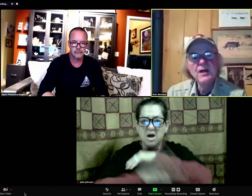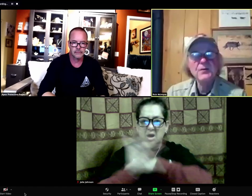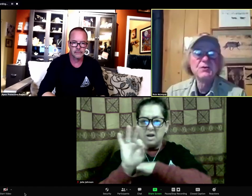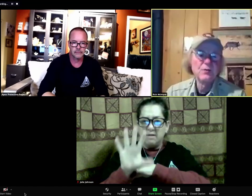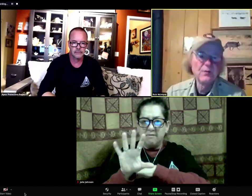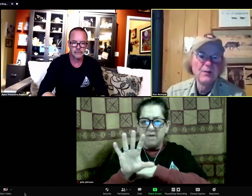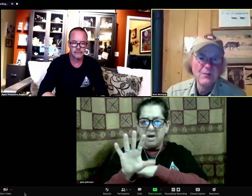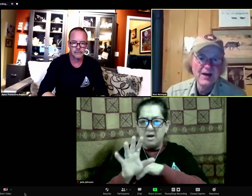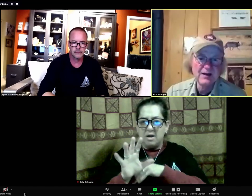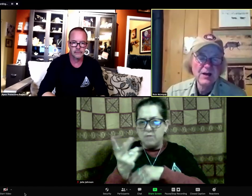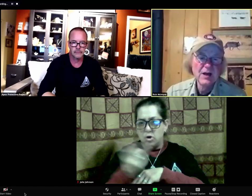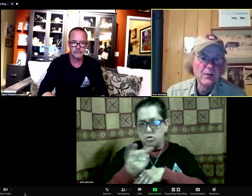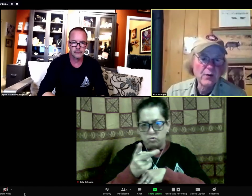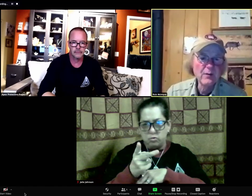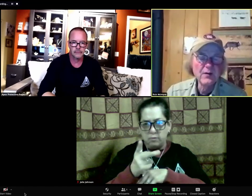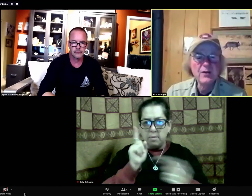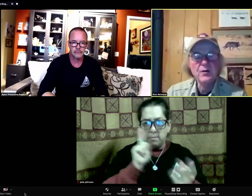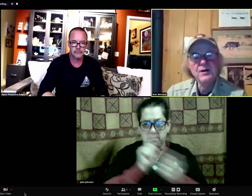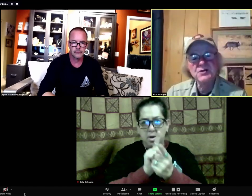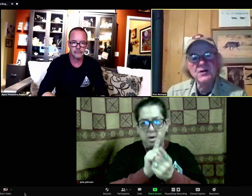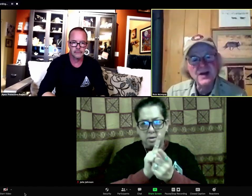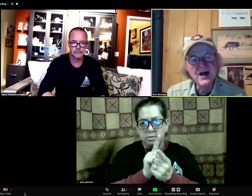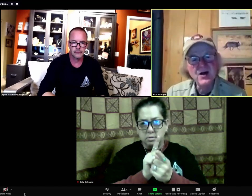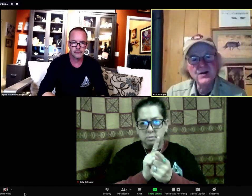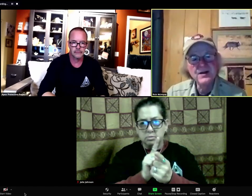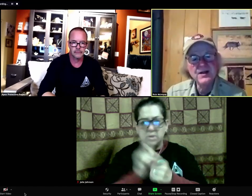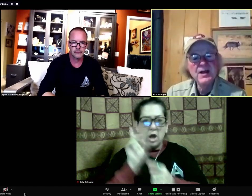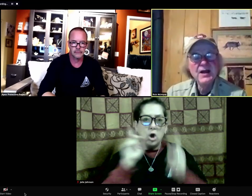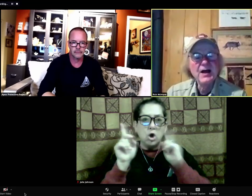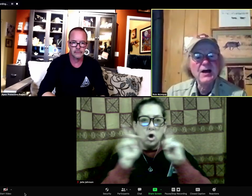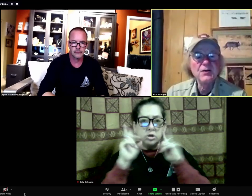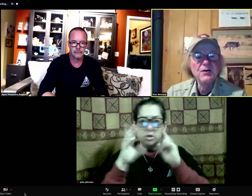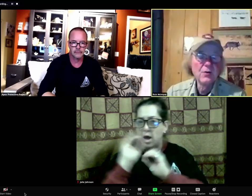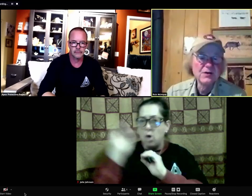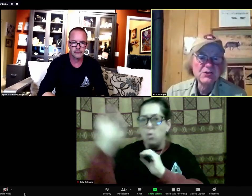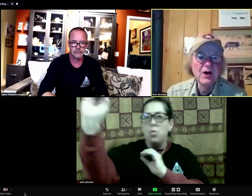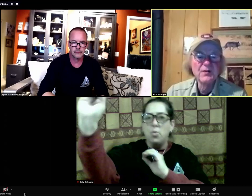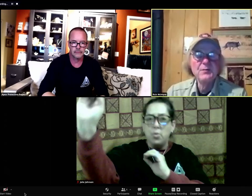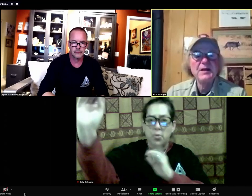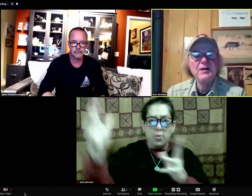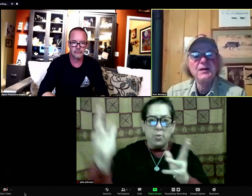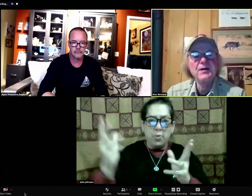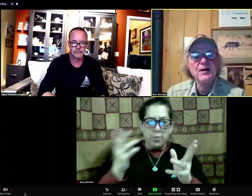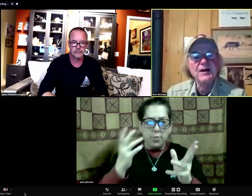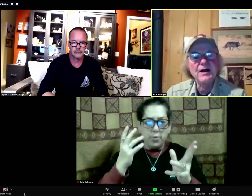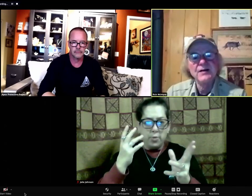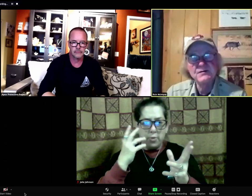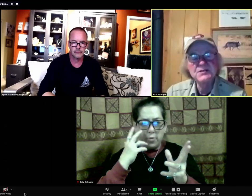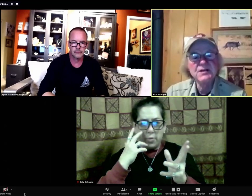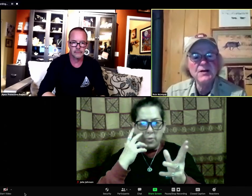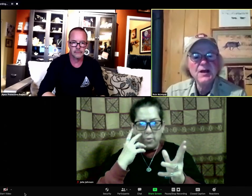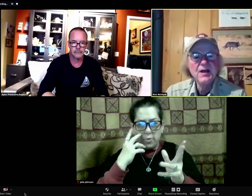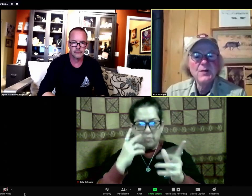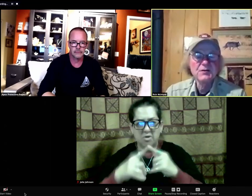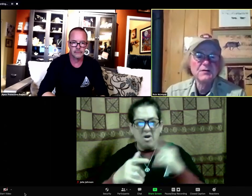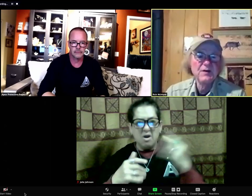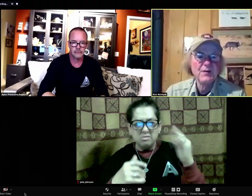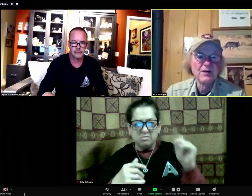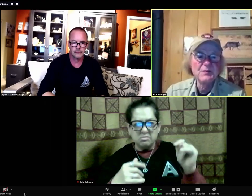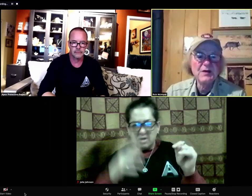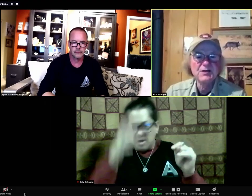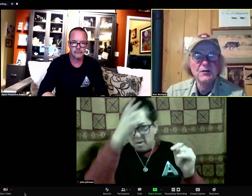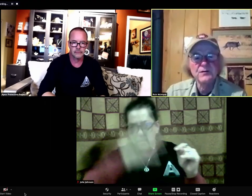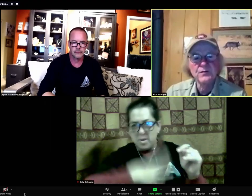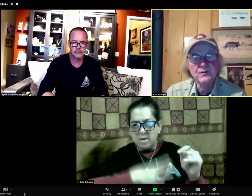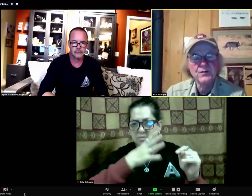you that know a little bit about Wolf Bates' story, he had three brothers. One of them was Wolf 2, a wolf with a jet